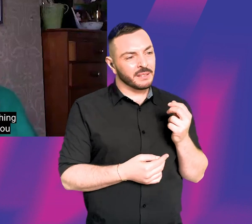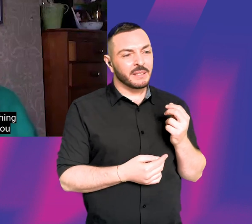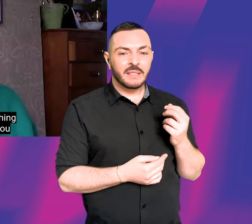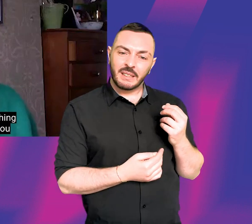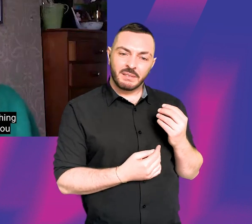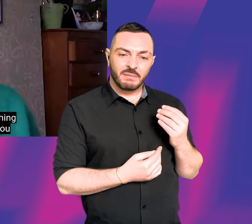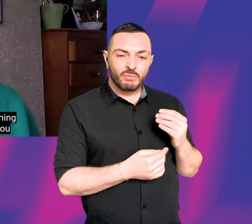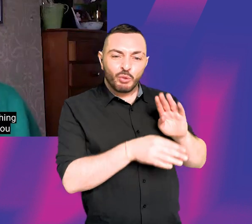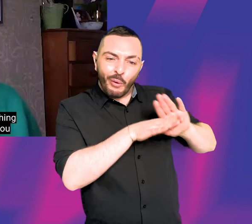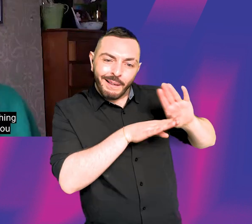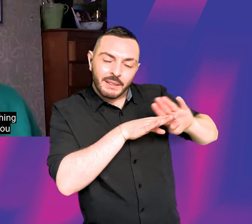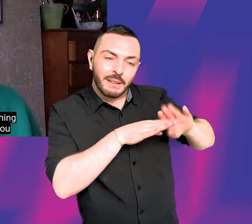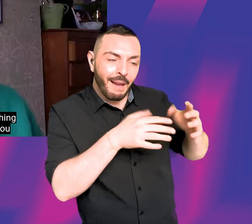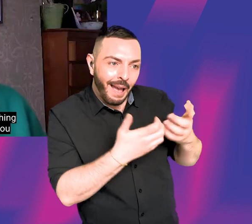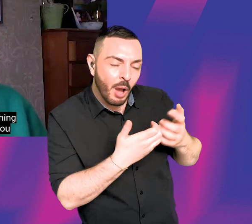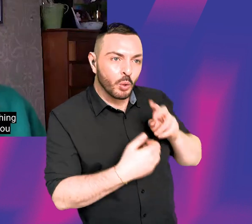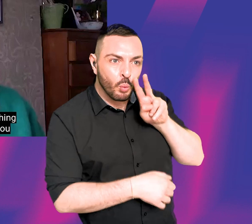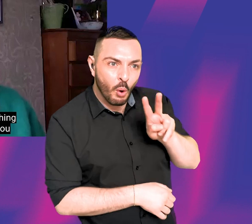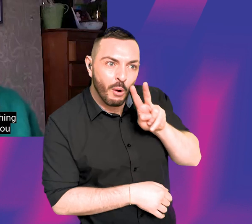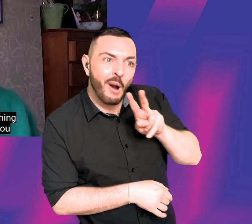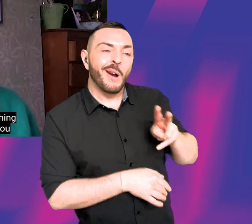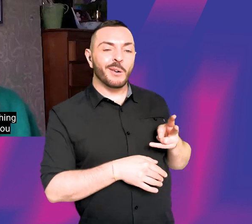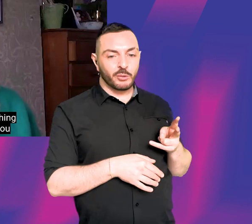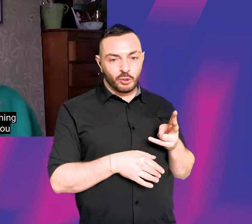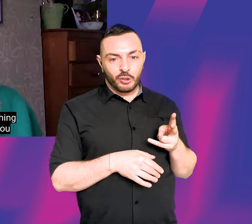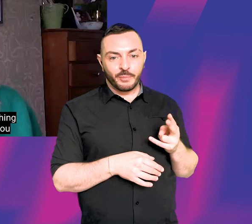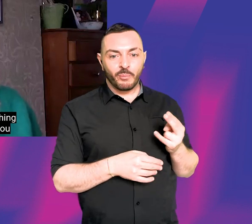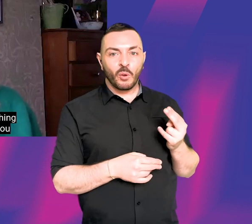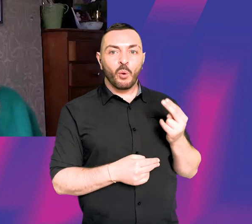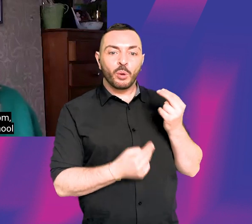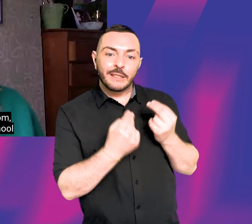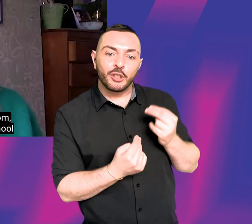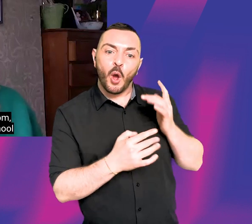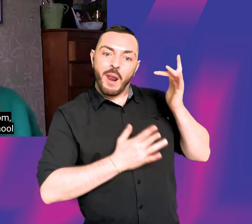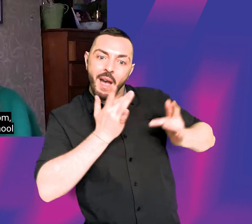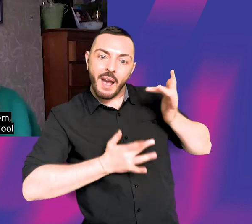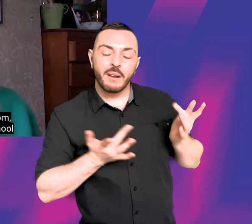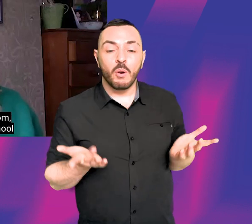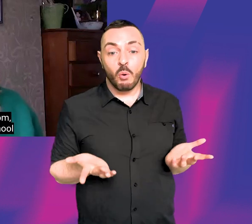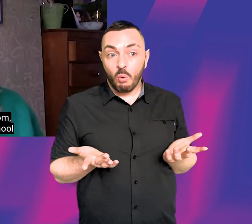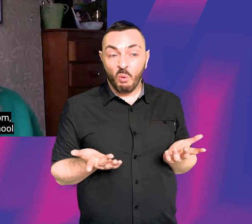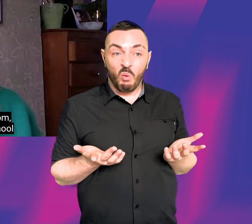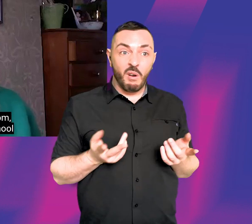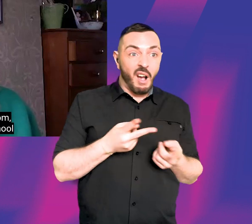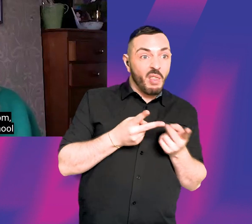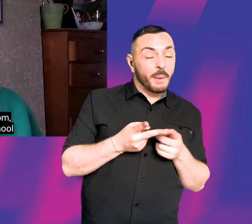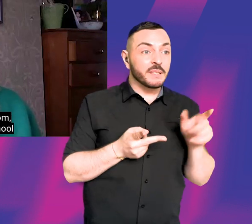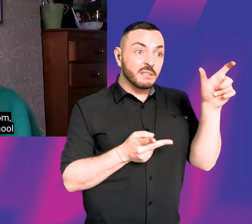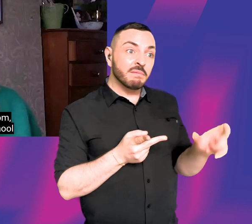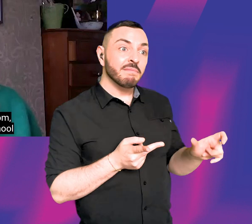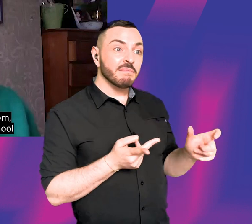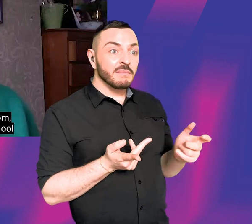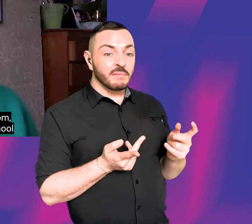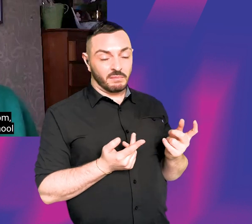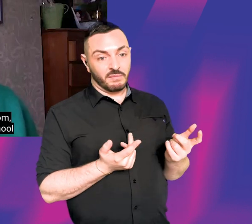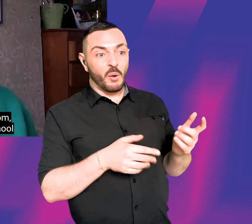I think whether that's watching people's audition pieces online, or if you can just get, you know, another person in the room, like the